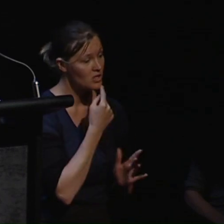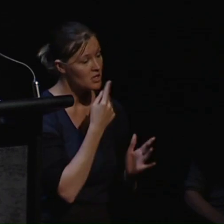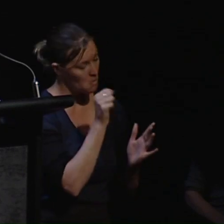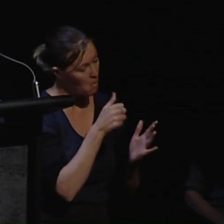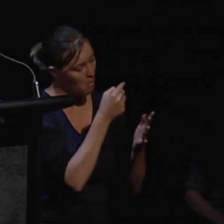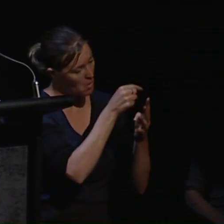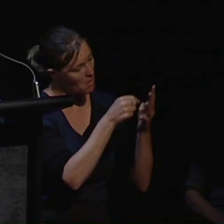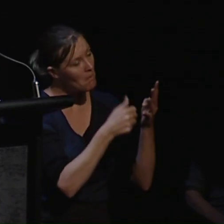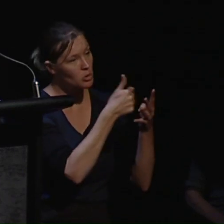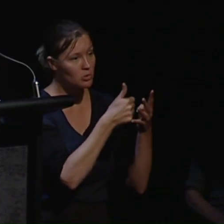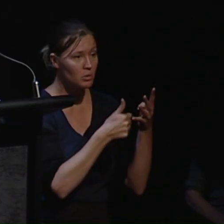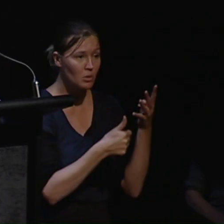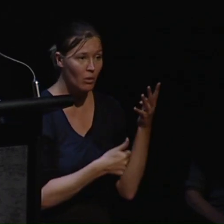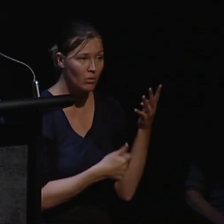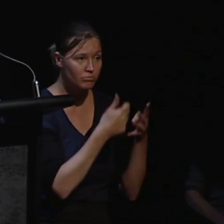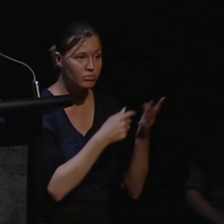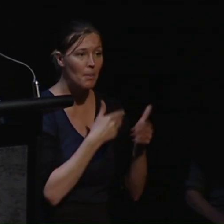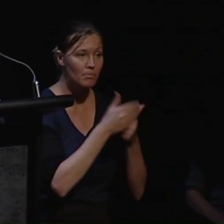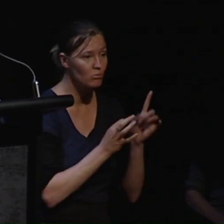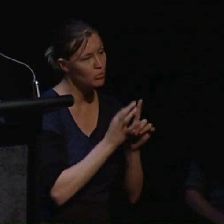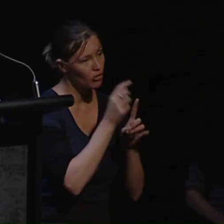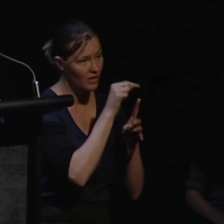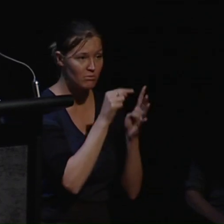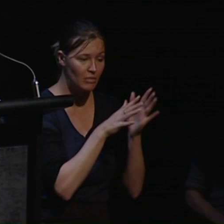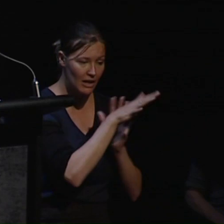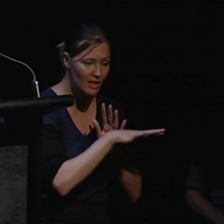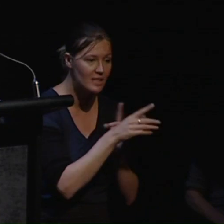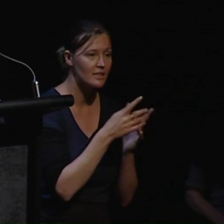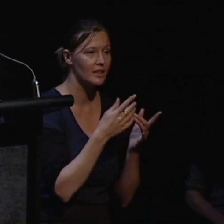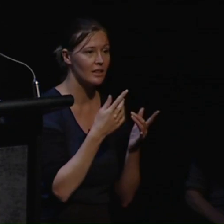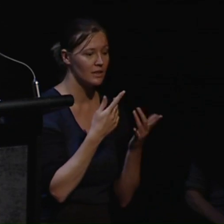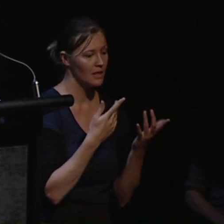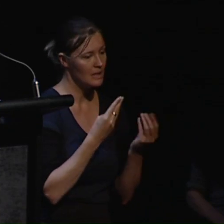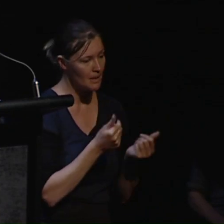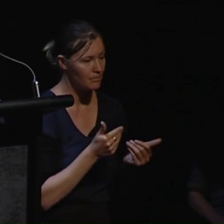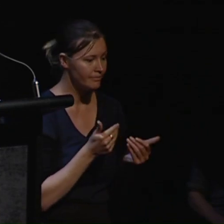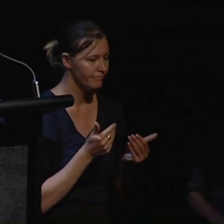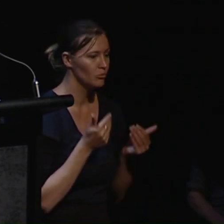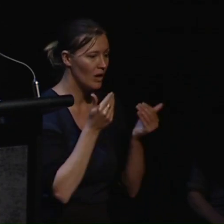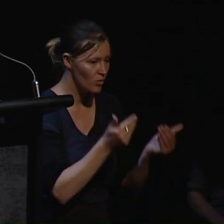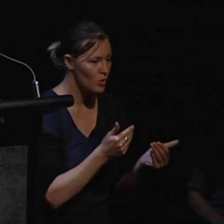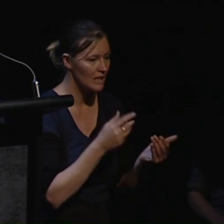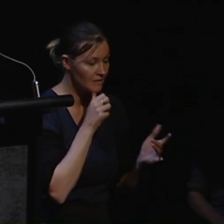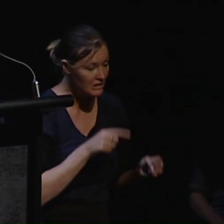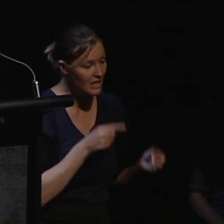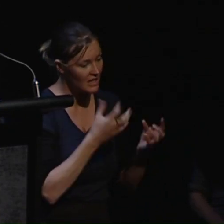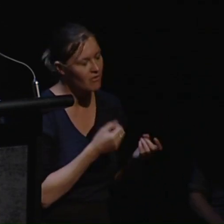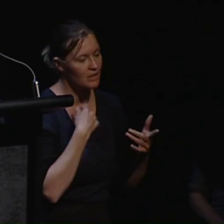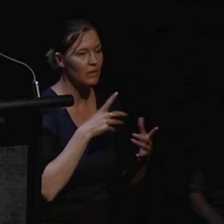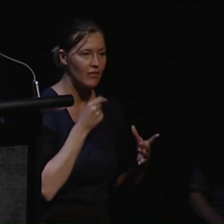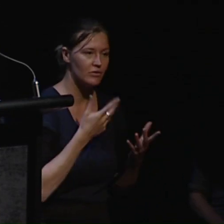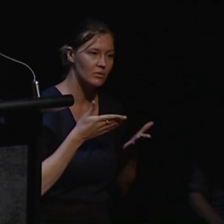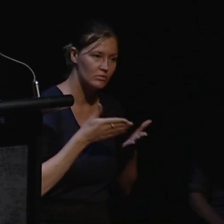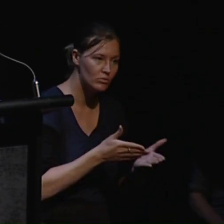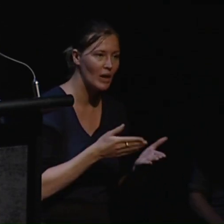areas where progress has been made as well as challenges. A way forward about such challenges is also laid out. And